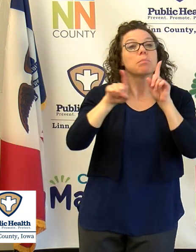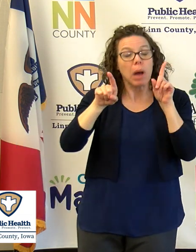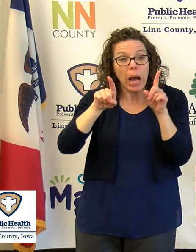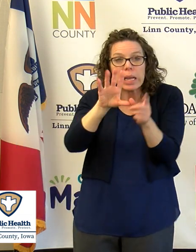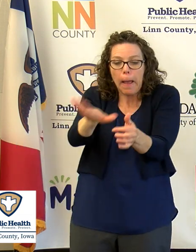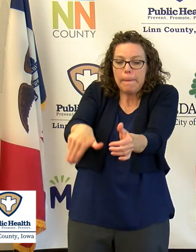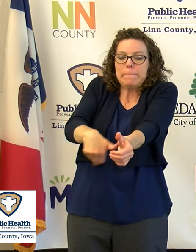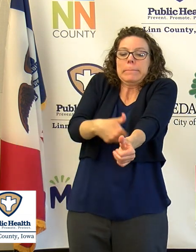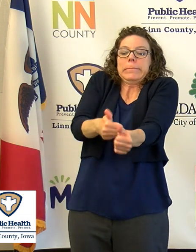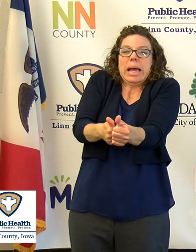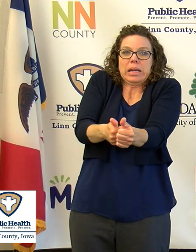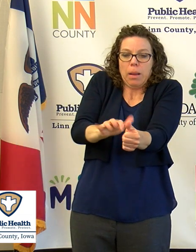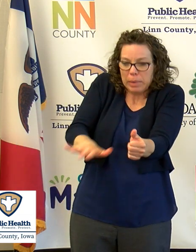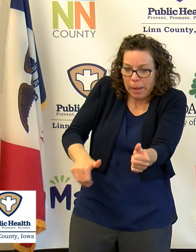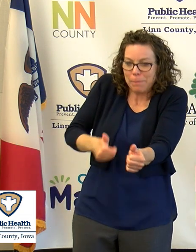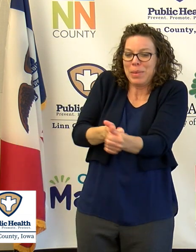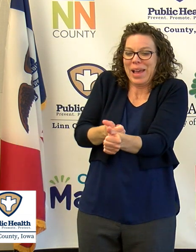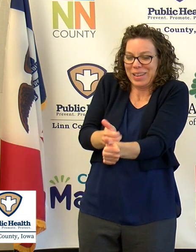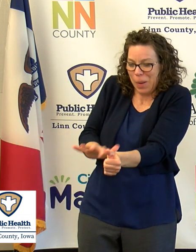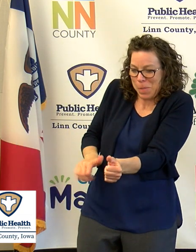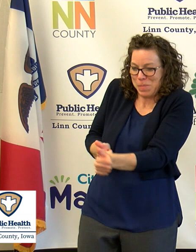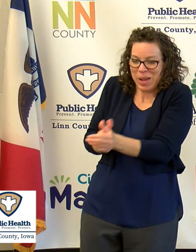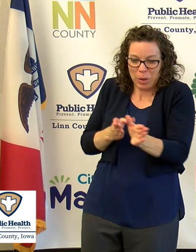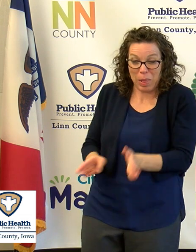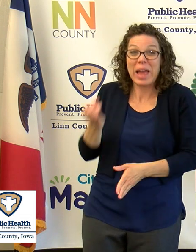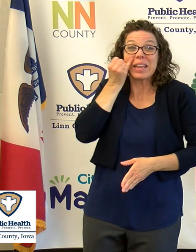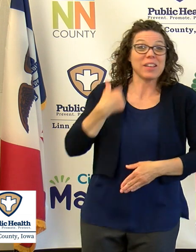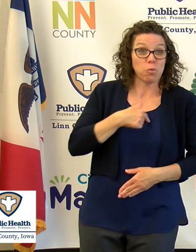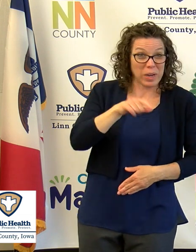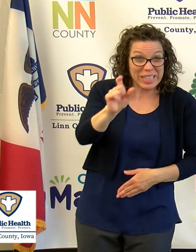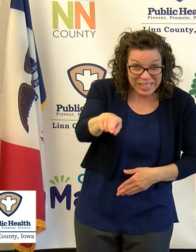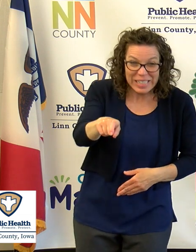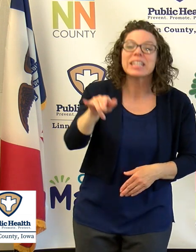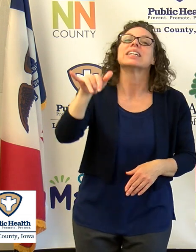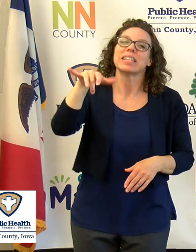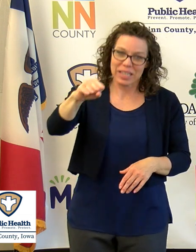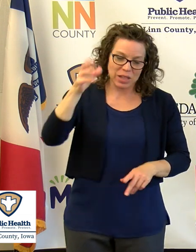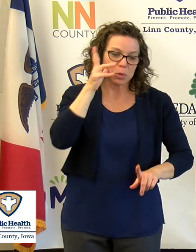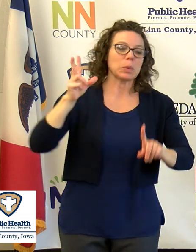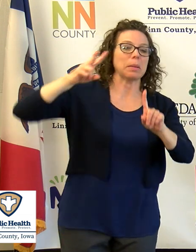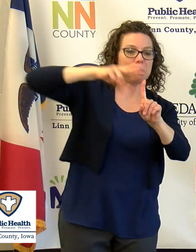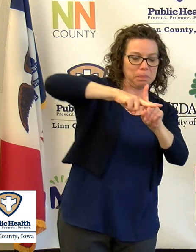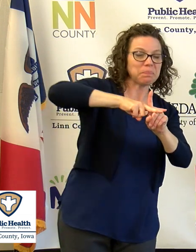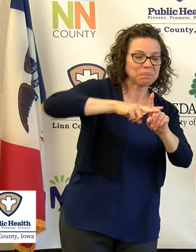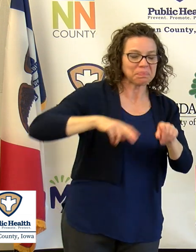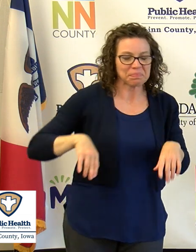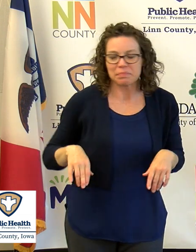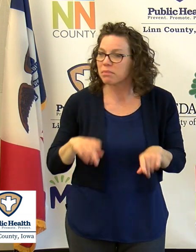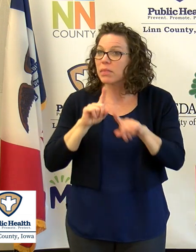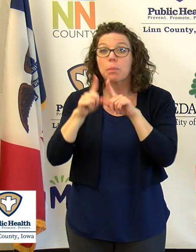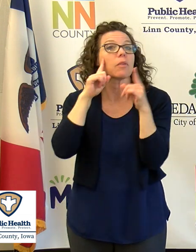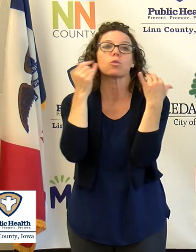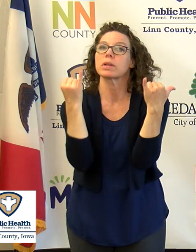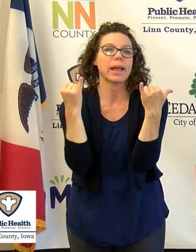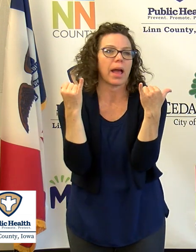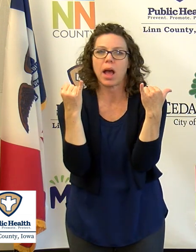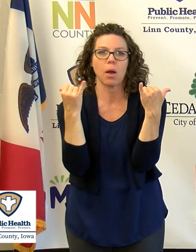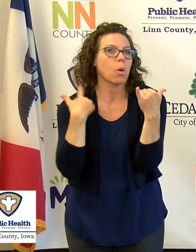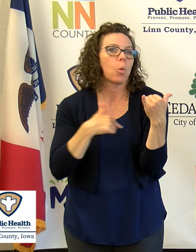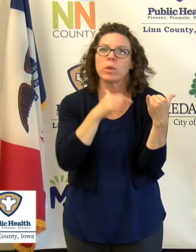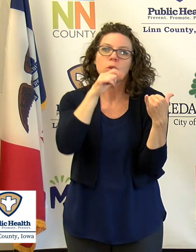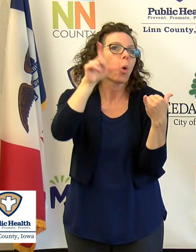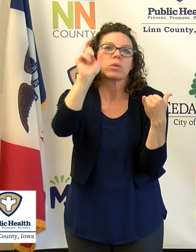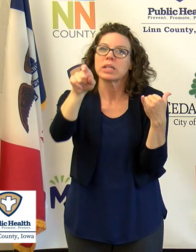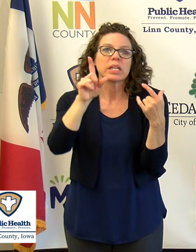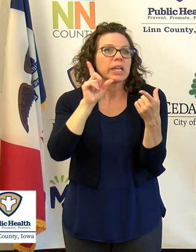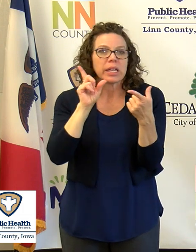Piping came forward and said, hey, we can certainly help with that. And they put together a prototype. But it really hasn't been a source